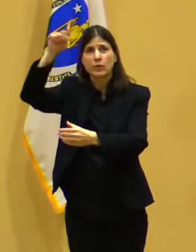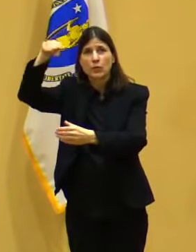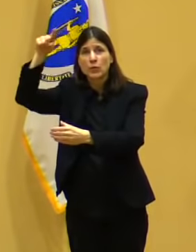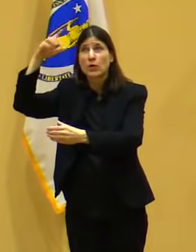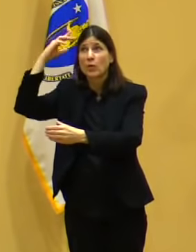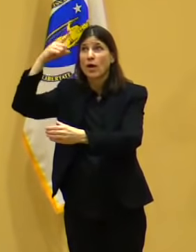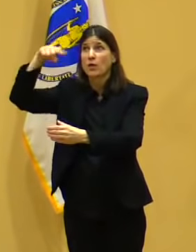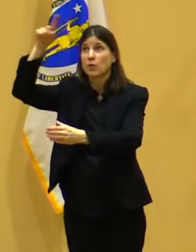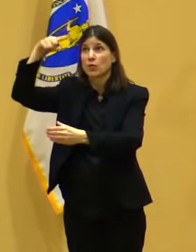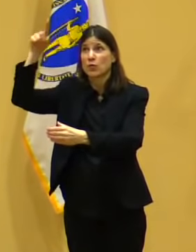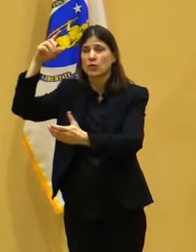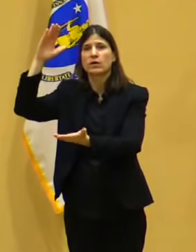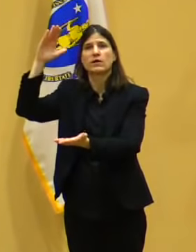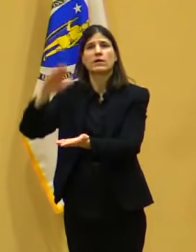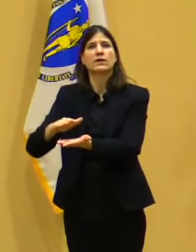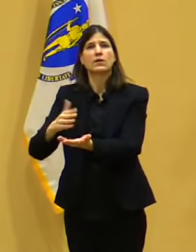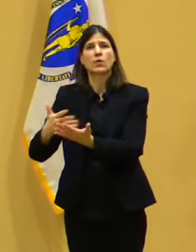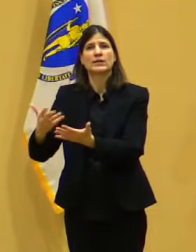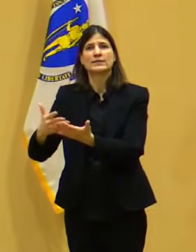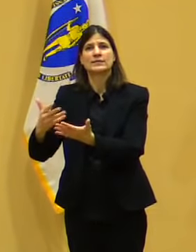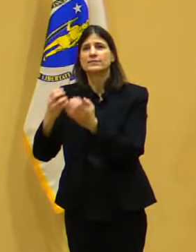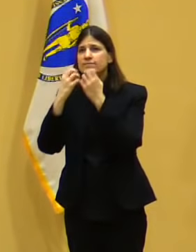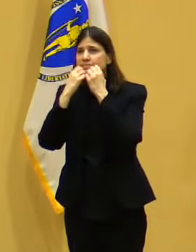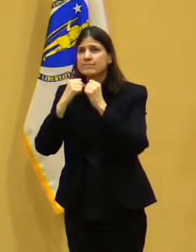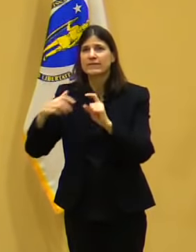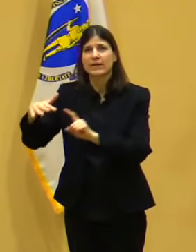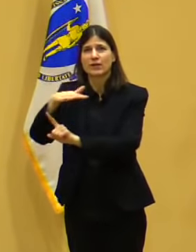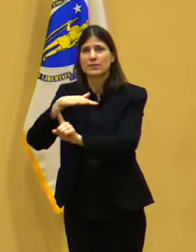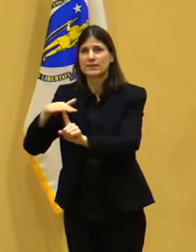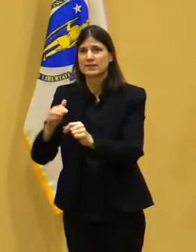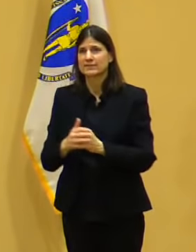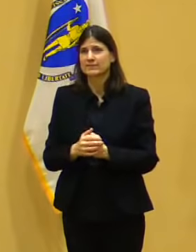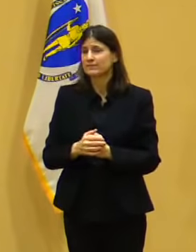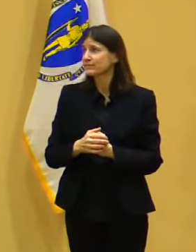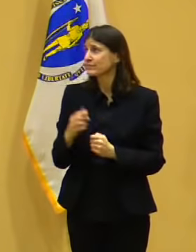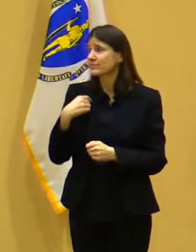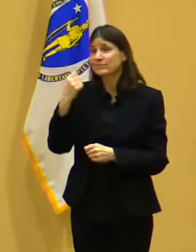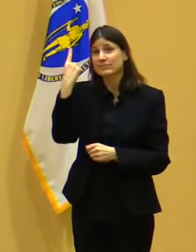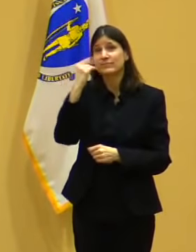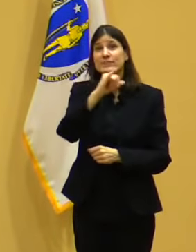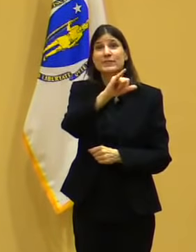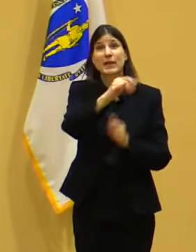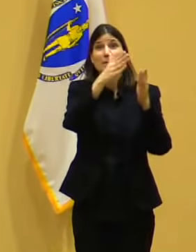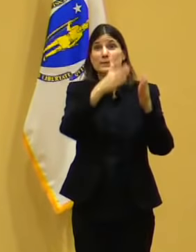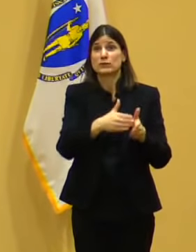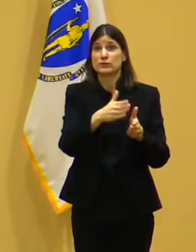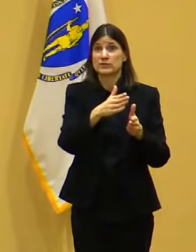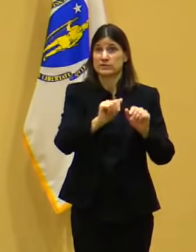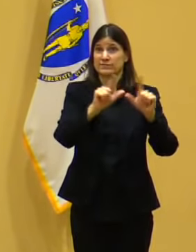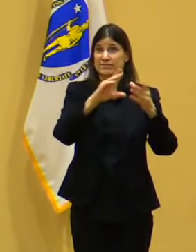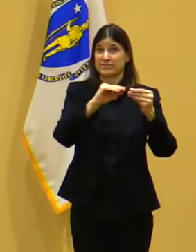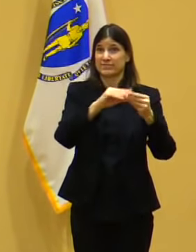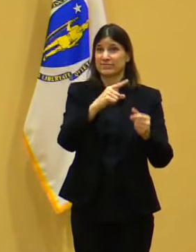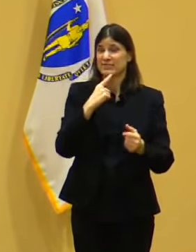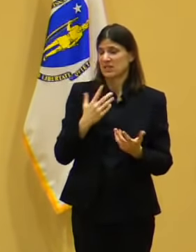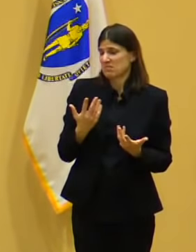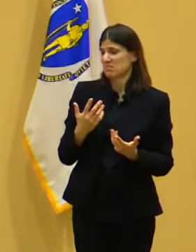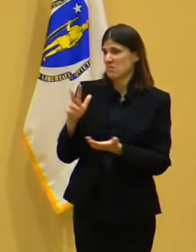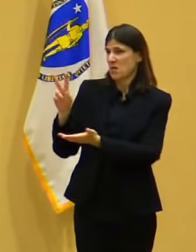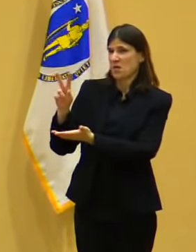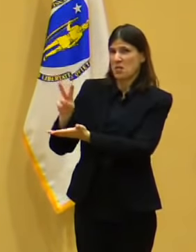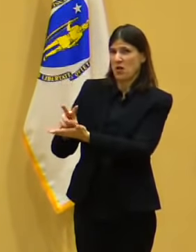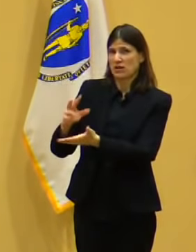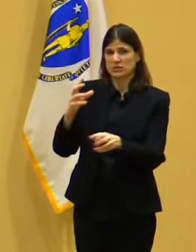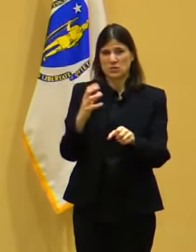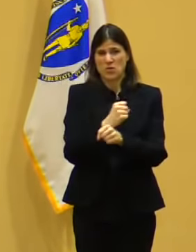for me if they say, you know, this one is going to be the loser and this one is going to be the winner. That is not the way, look, in five